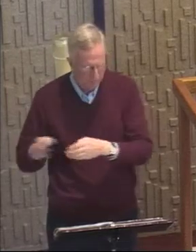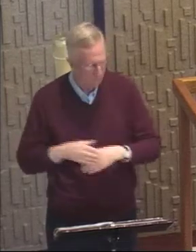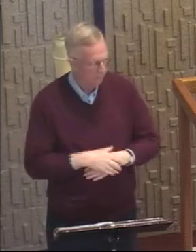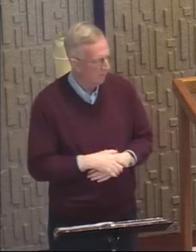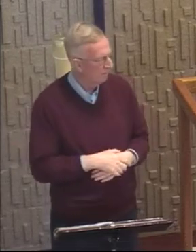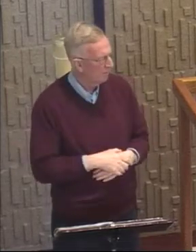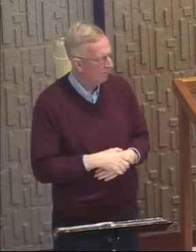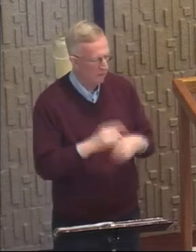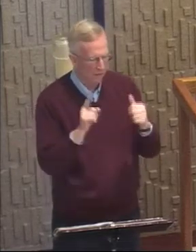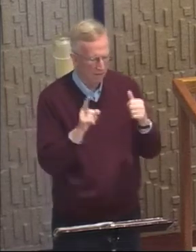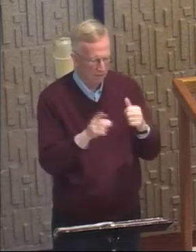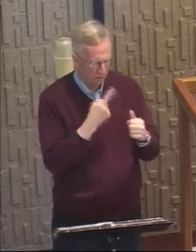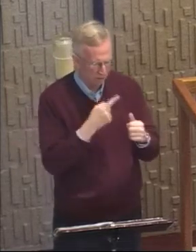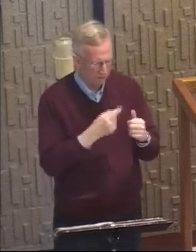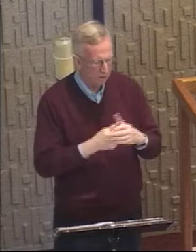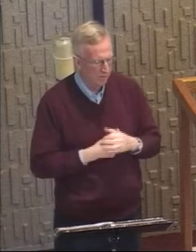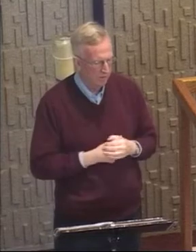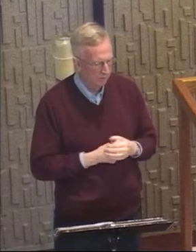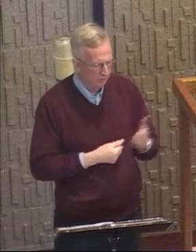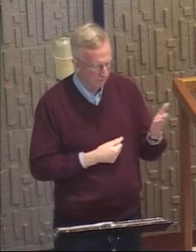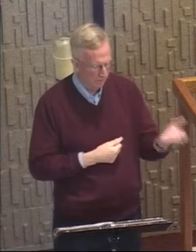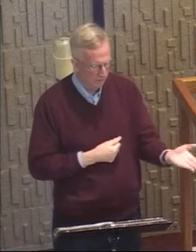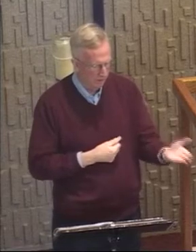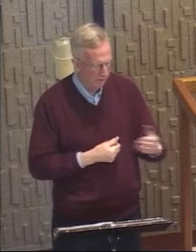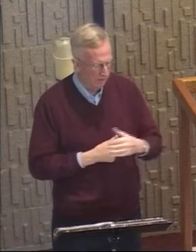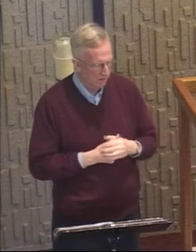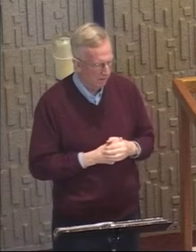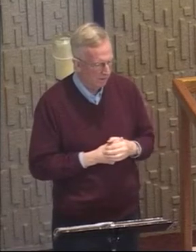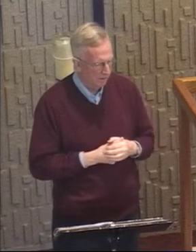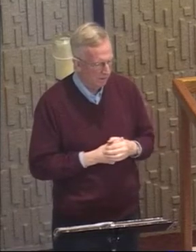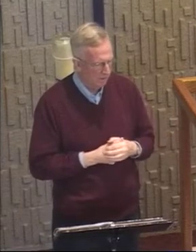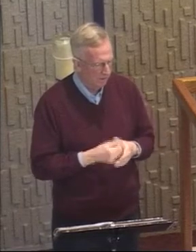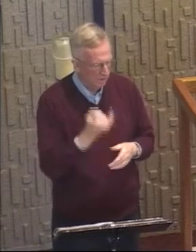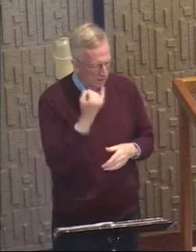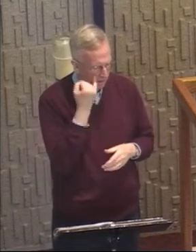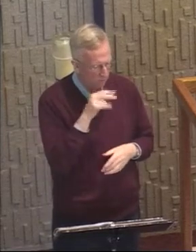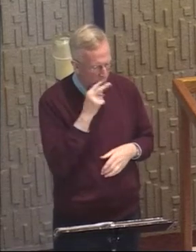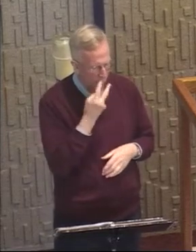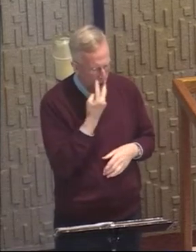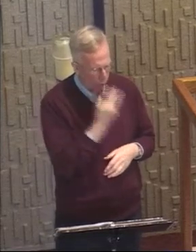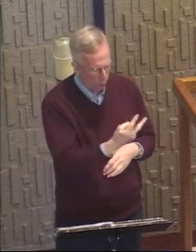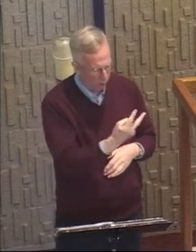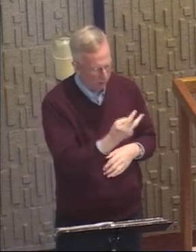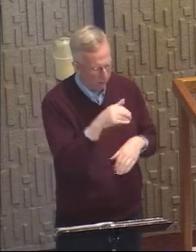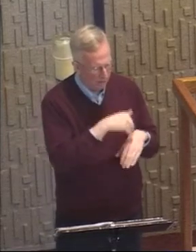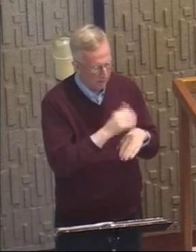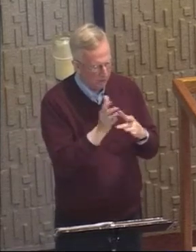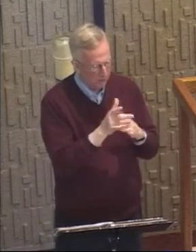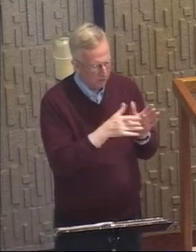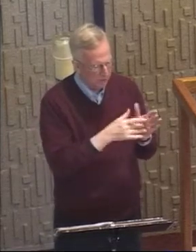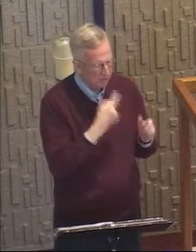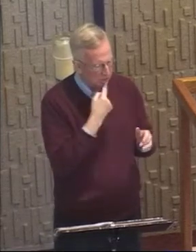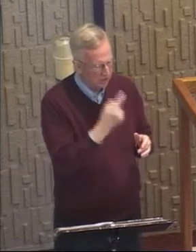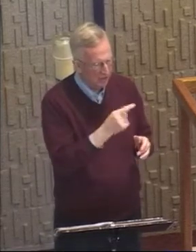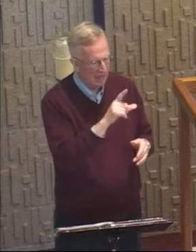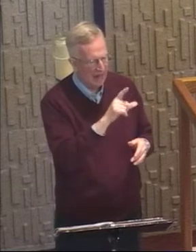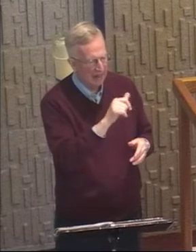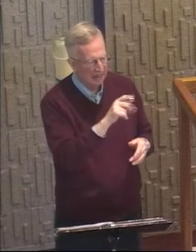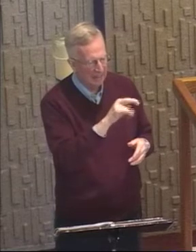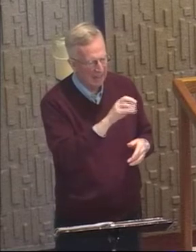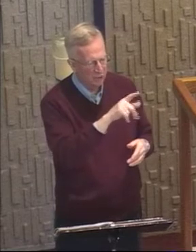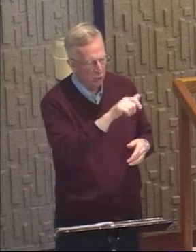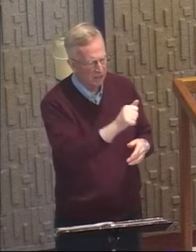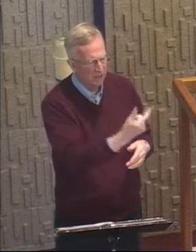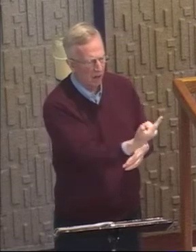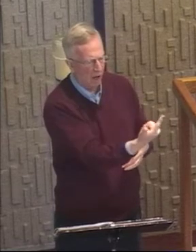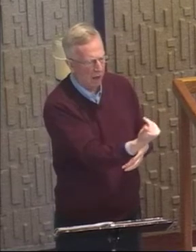is The first is if you take a look at Jesus saying, Lazarus, come out.